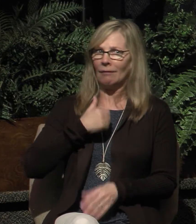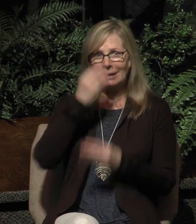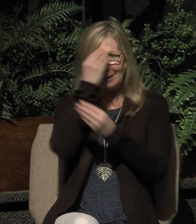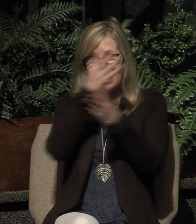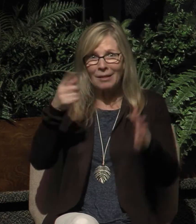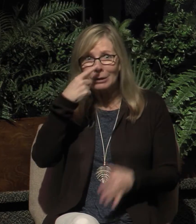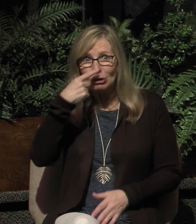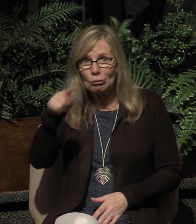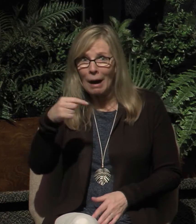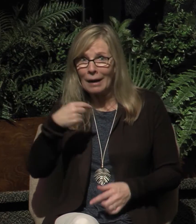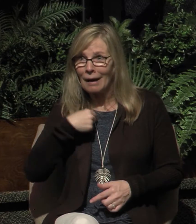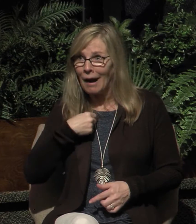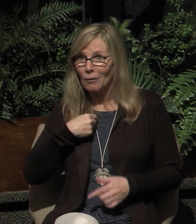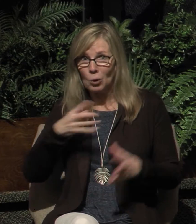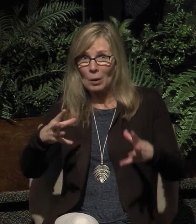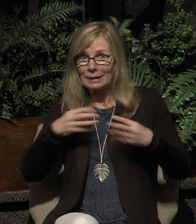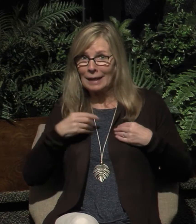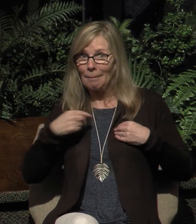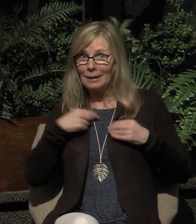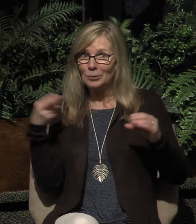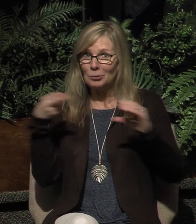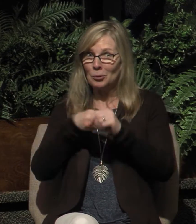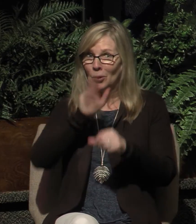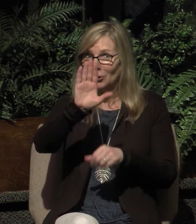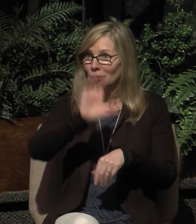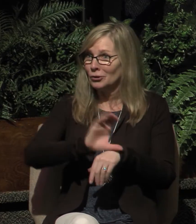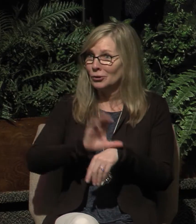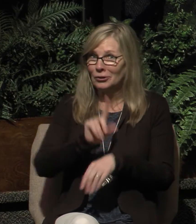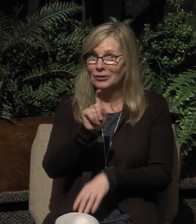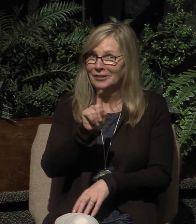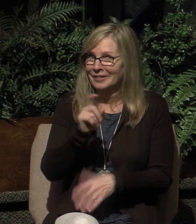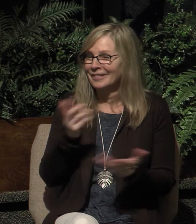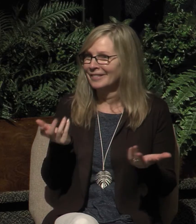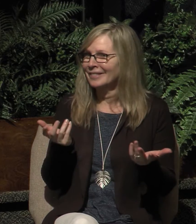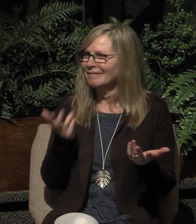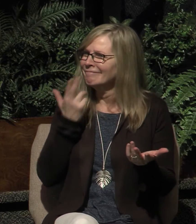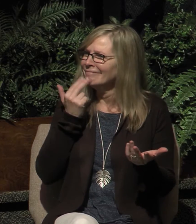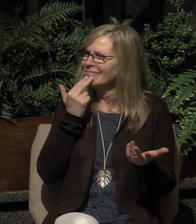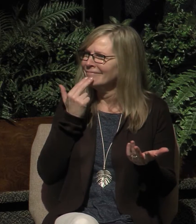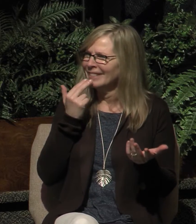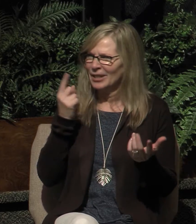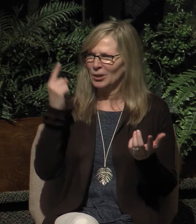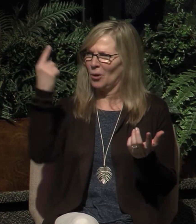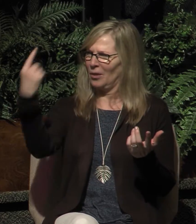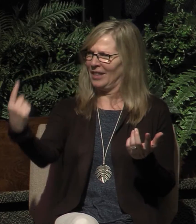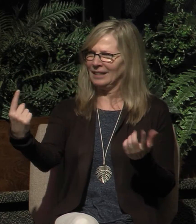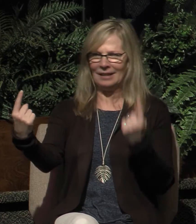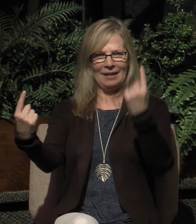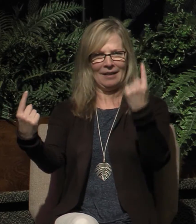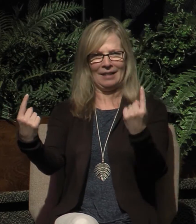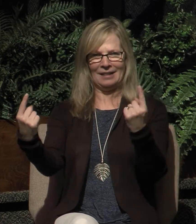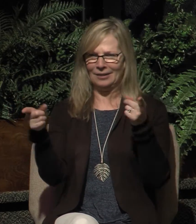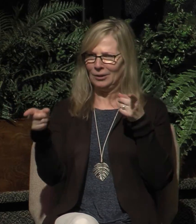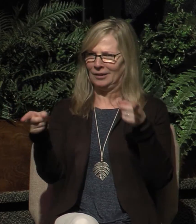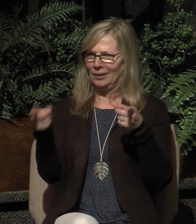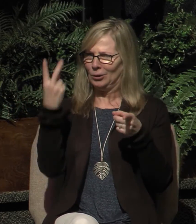if they would have me. Now, how could two Christians have such differing